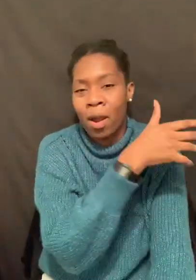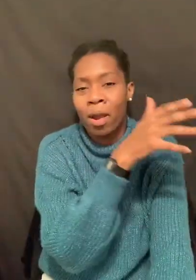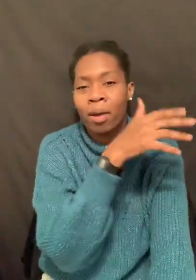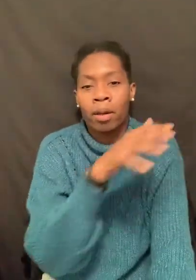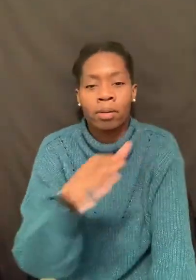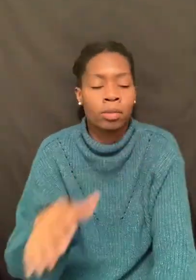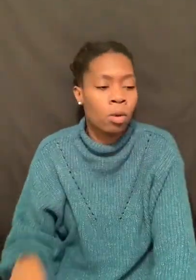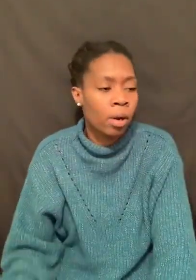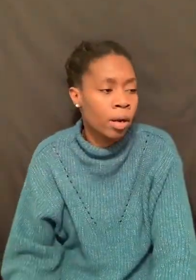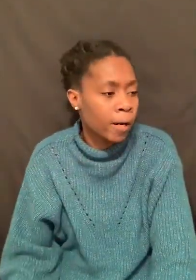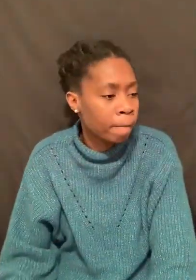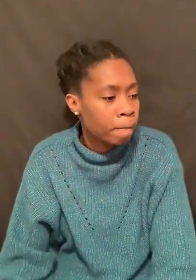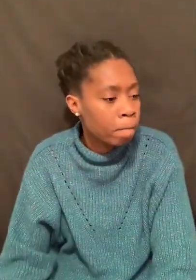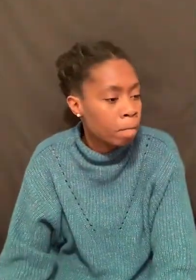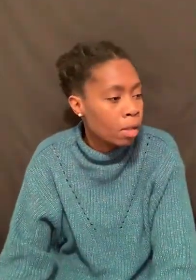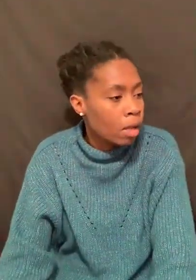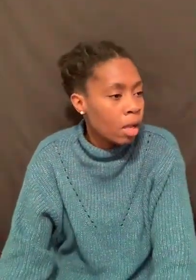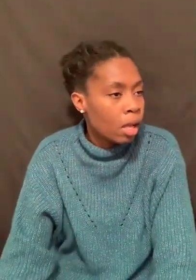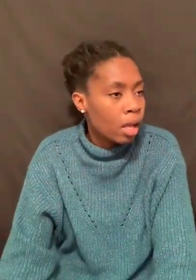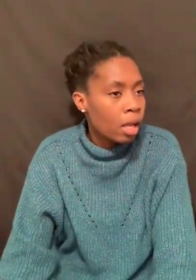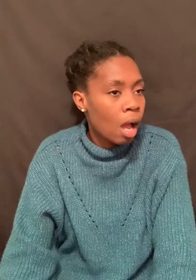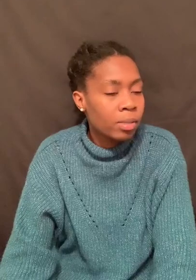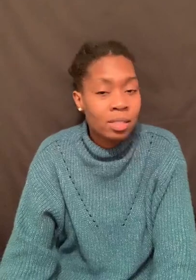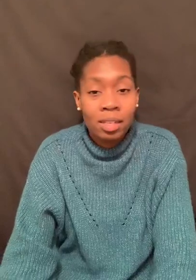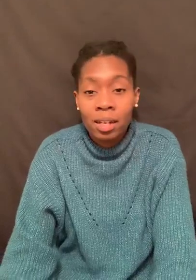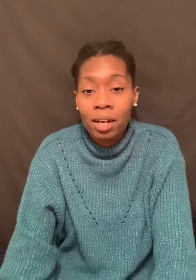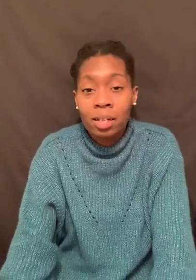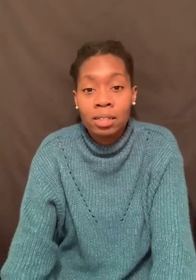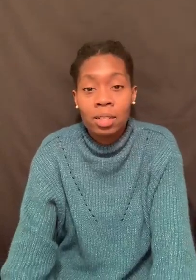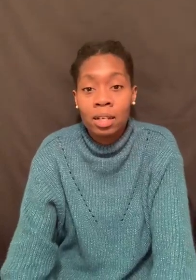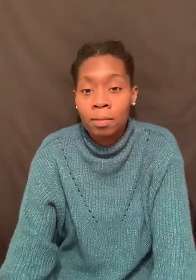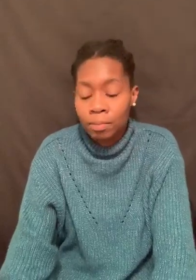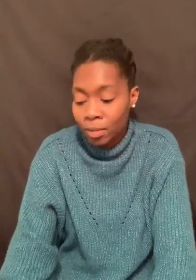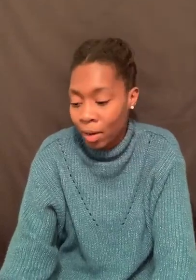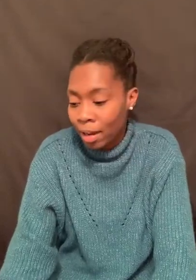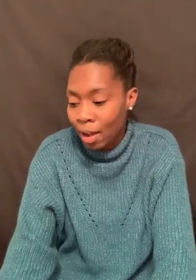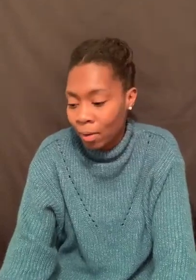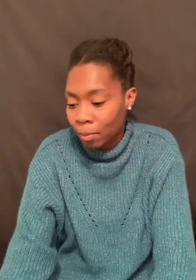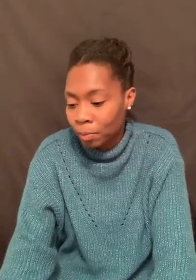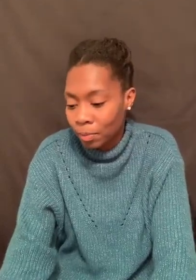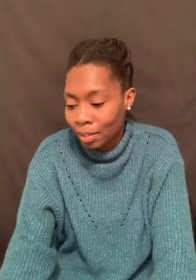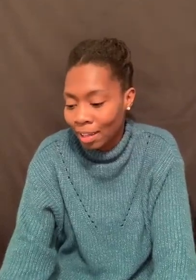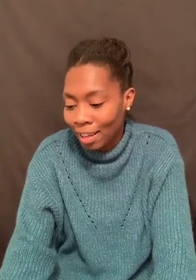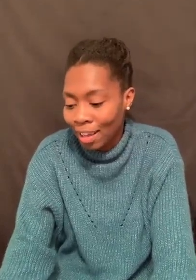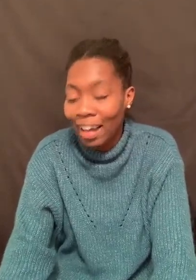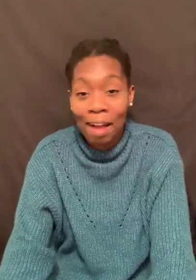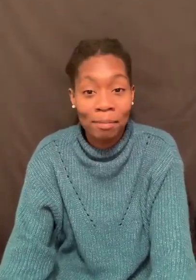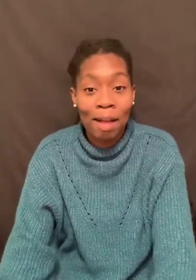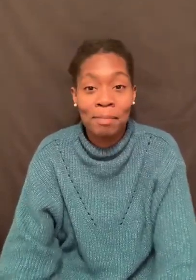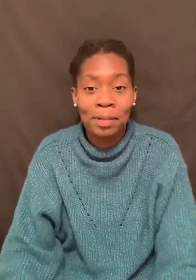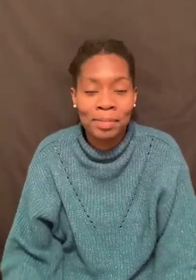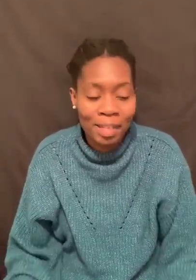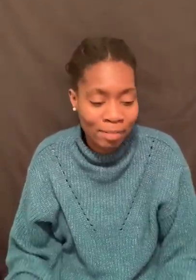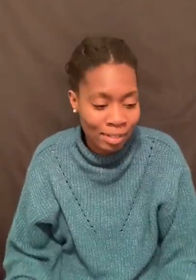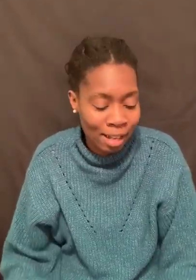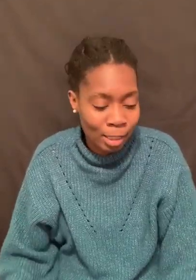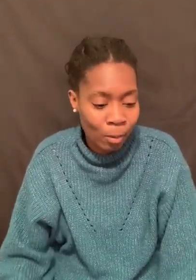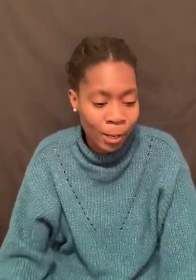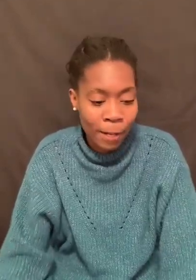bar area going on. And I'm just sitting there just looking. Right now, I'm getting saved at this point.